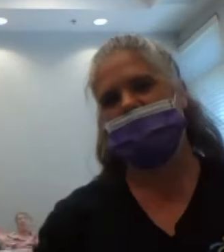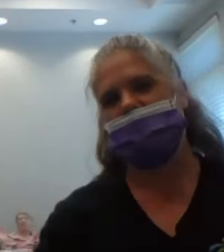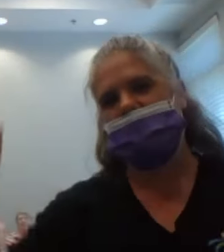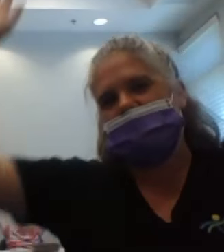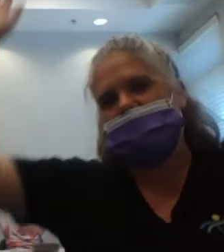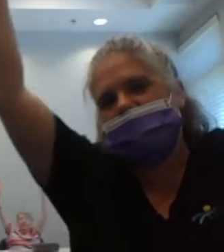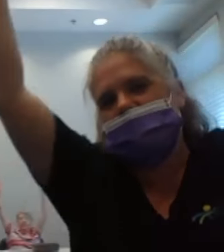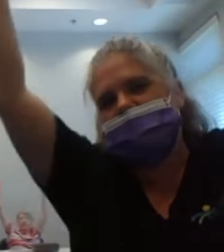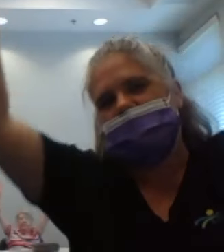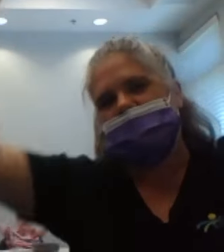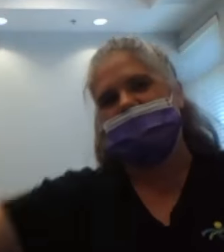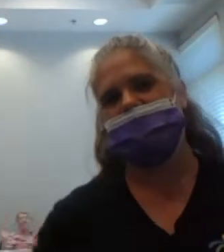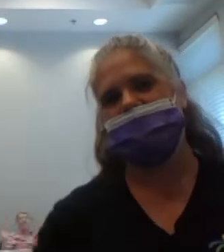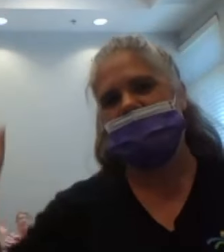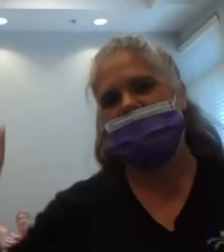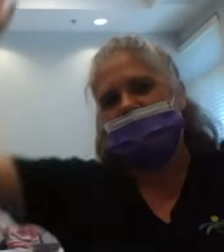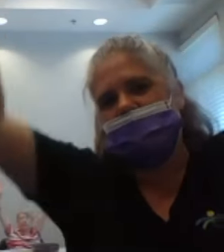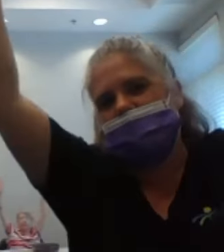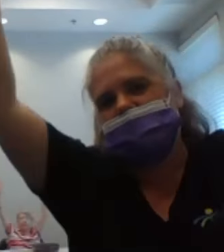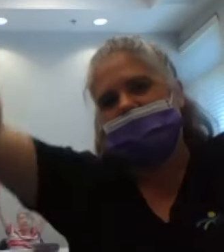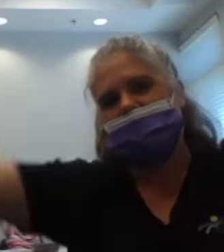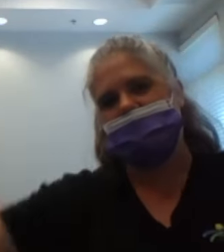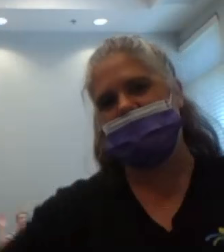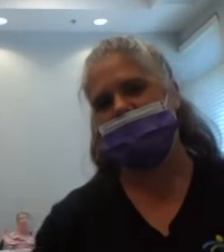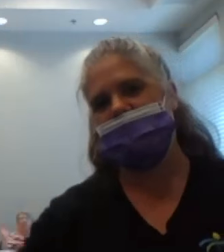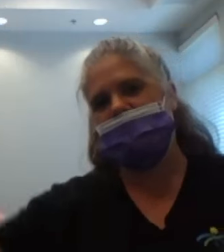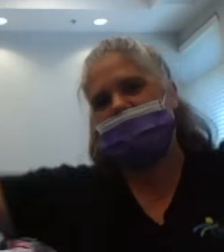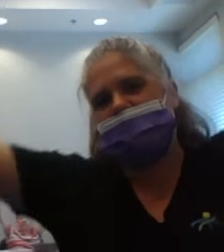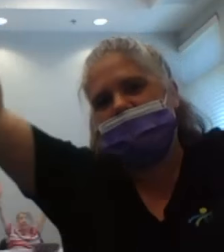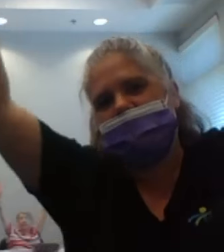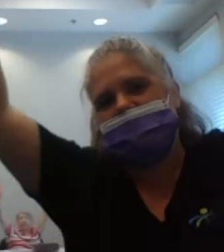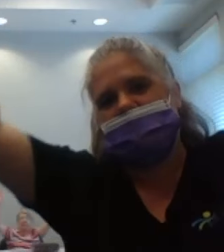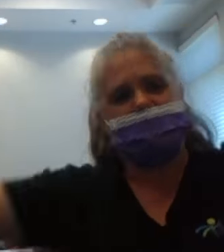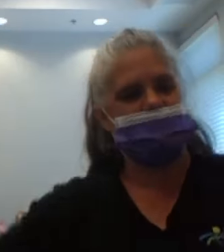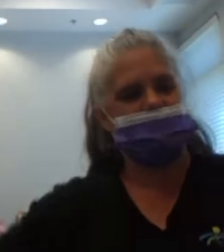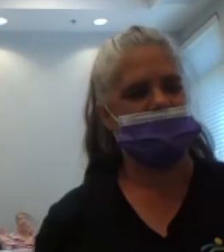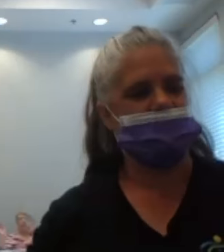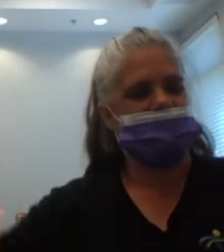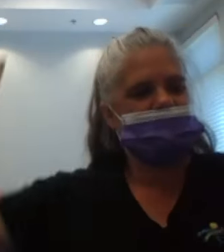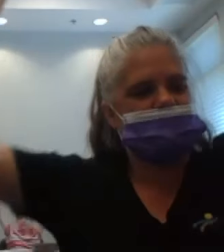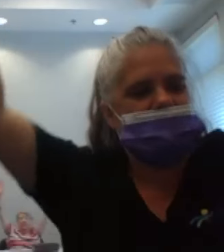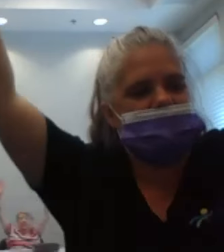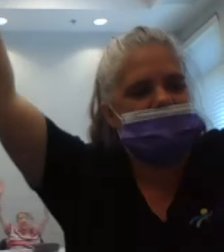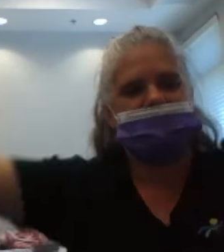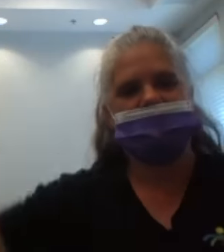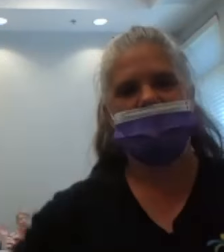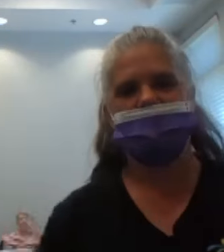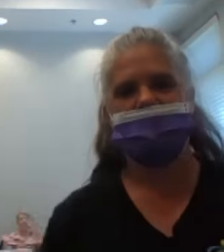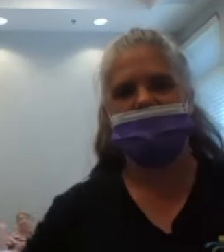13, 14, 15, 16, 15,